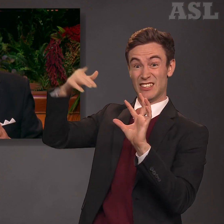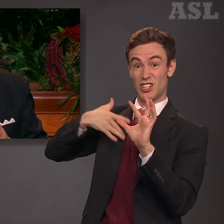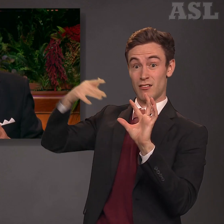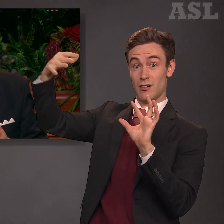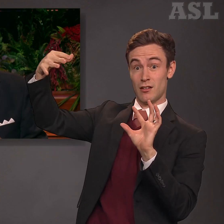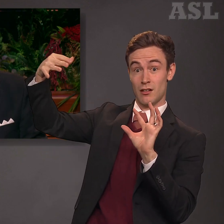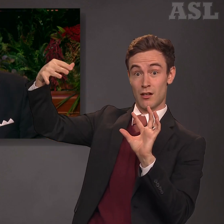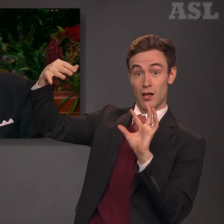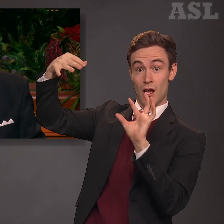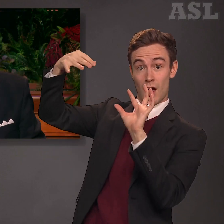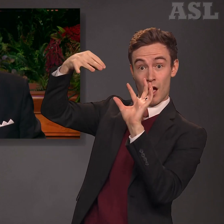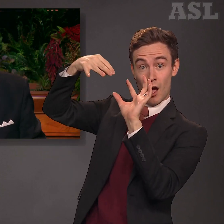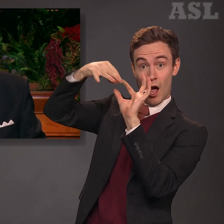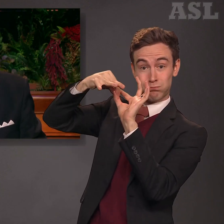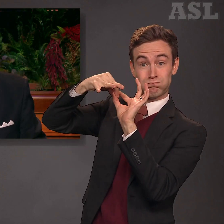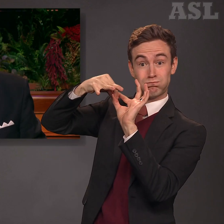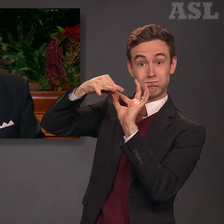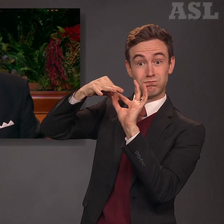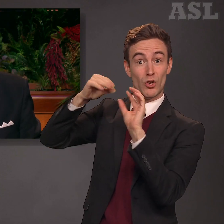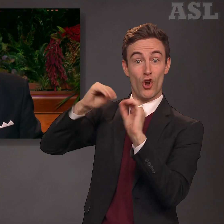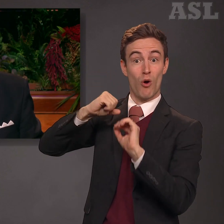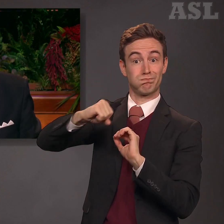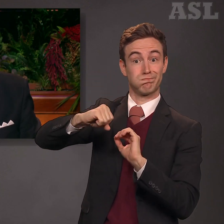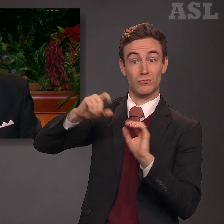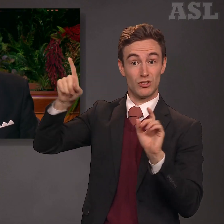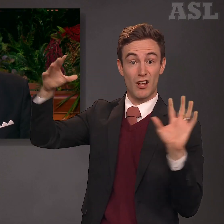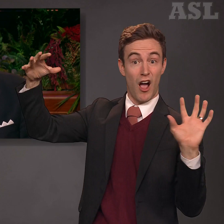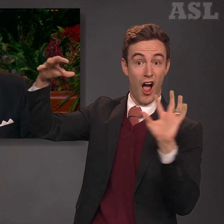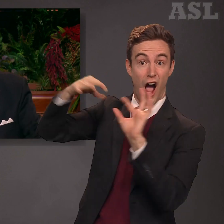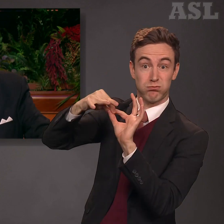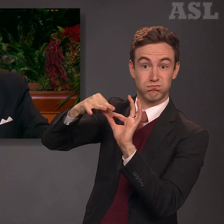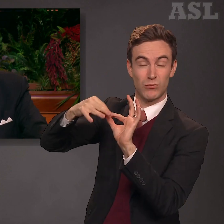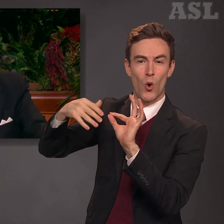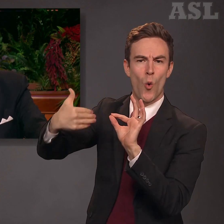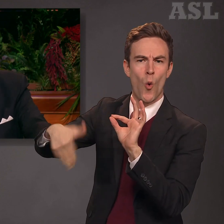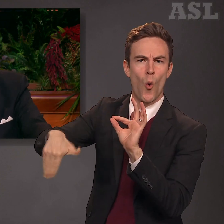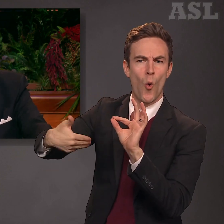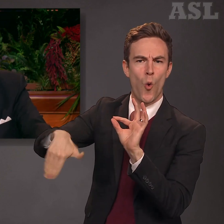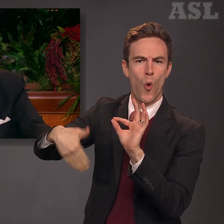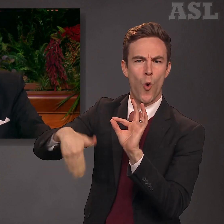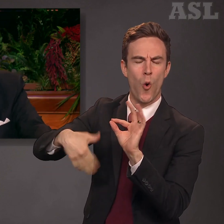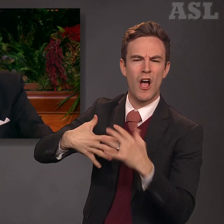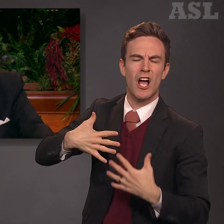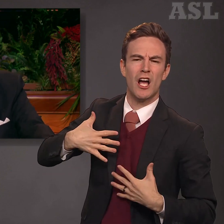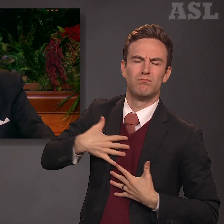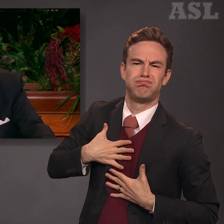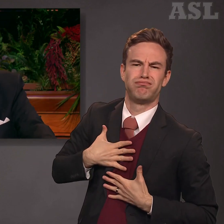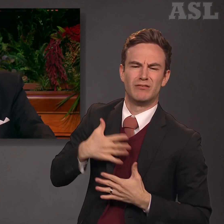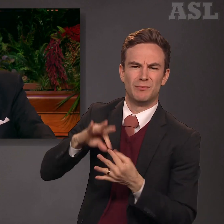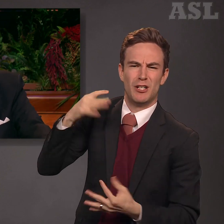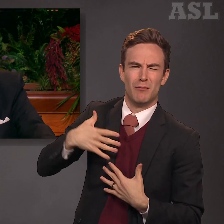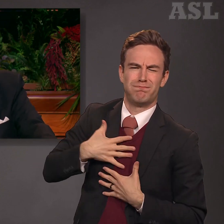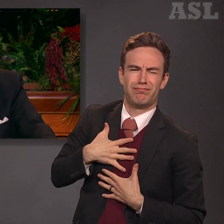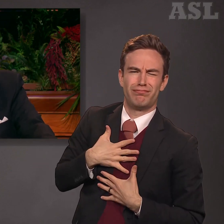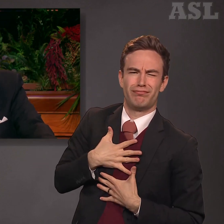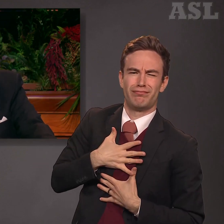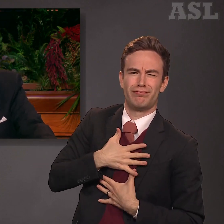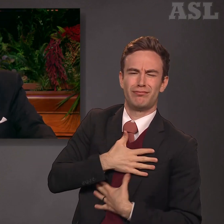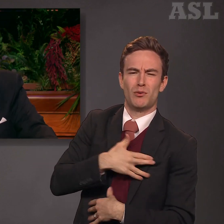meet without restraint, there is a veritable explosion of spiritual, moral